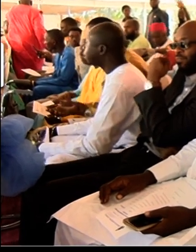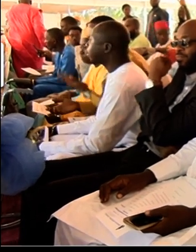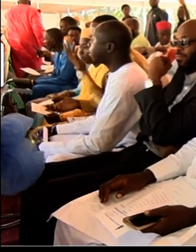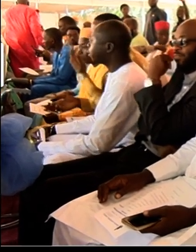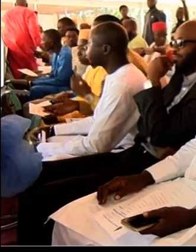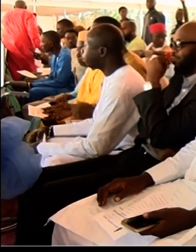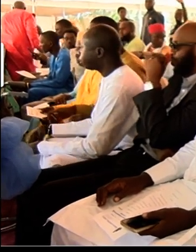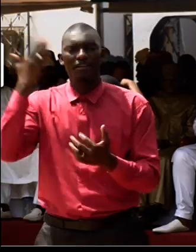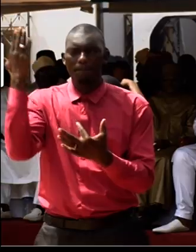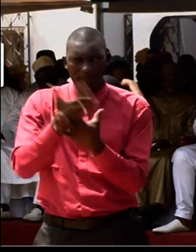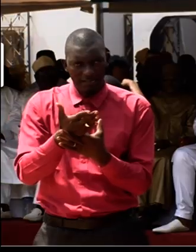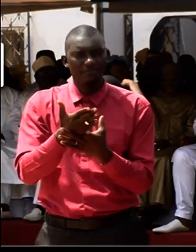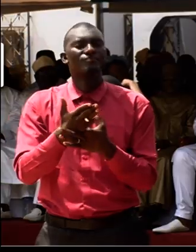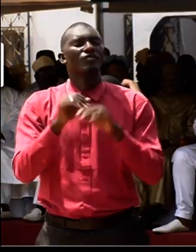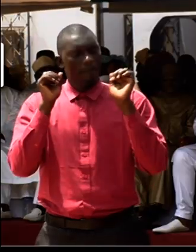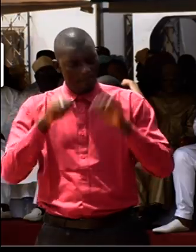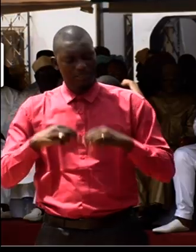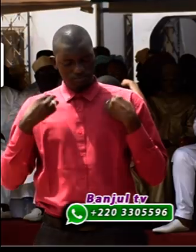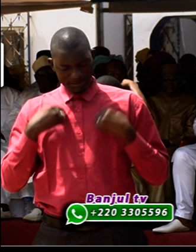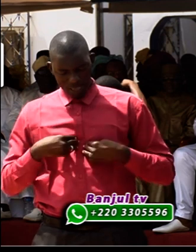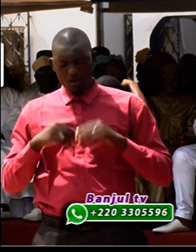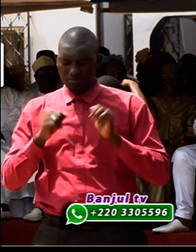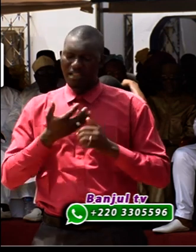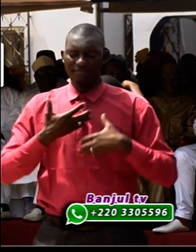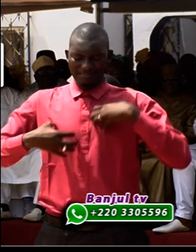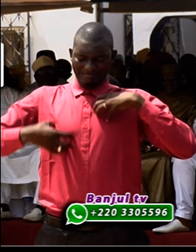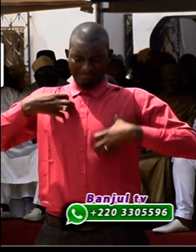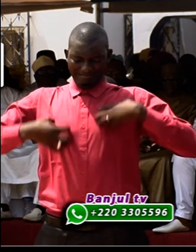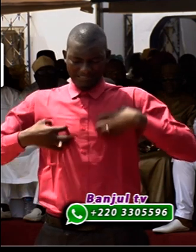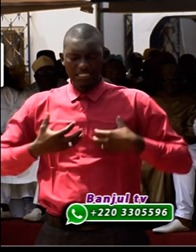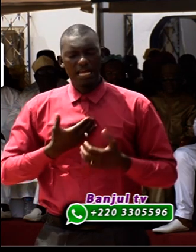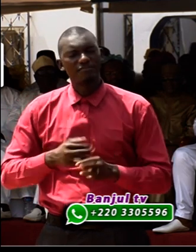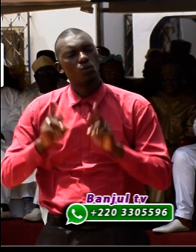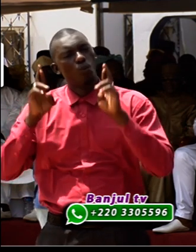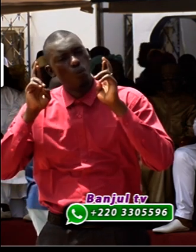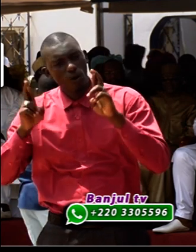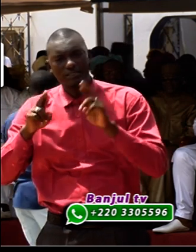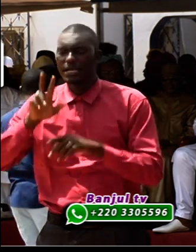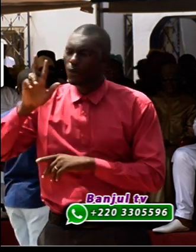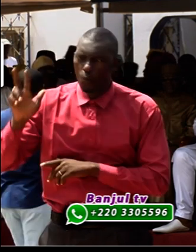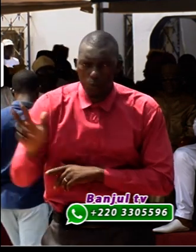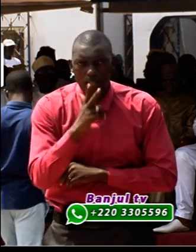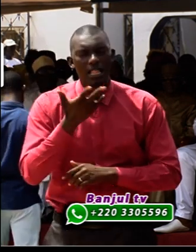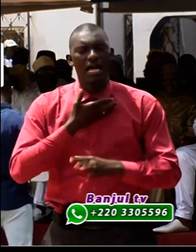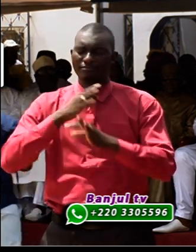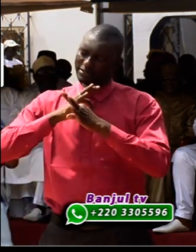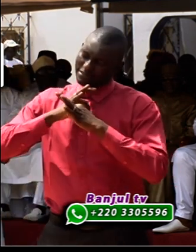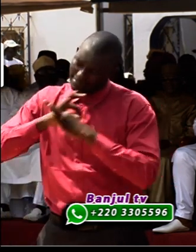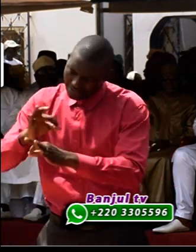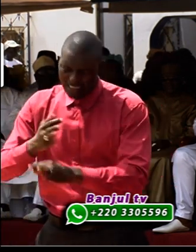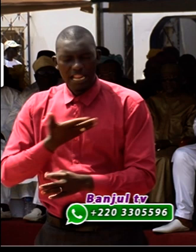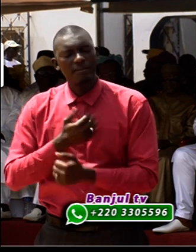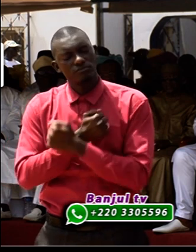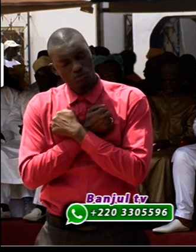belief that he has the energy, he has the wish and will, he has the interest, he has the